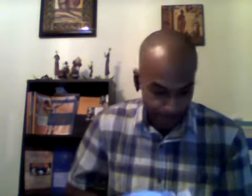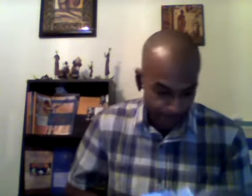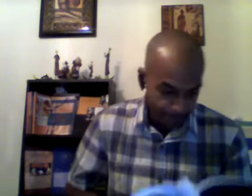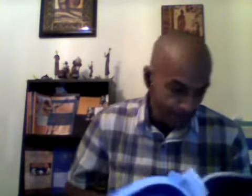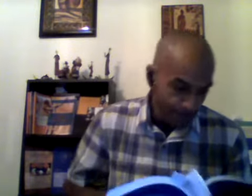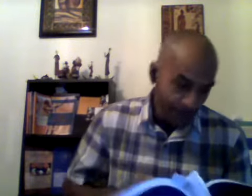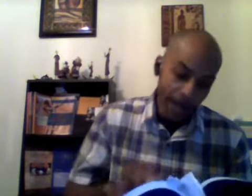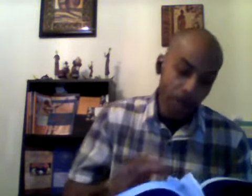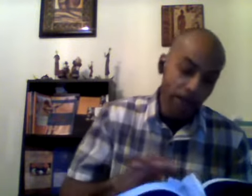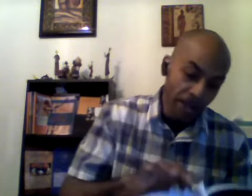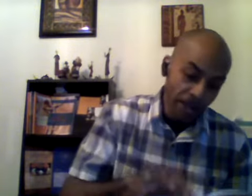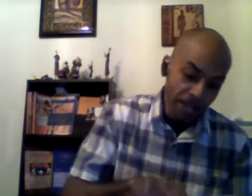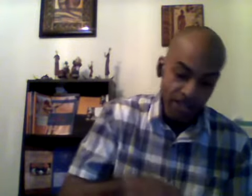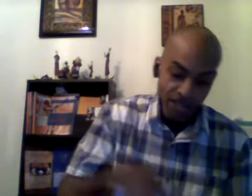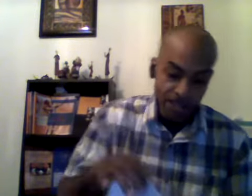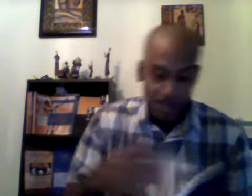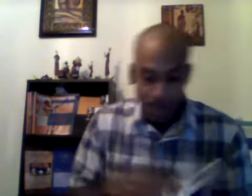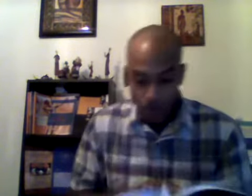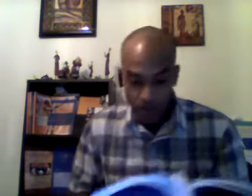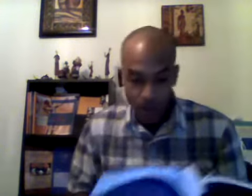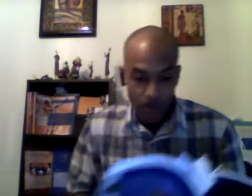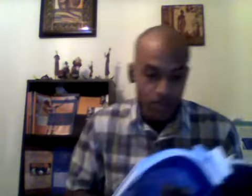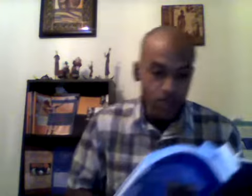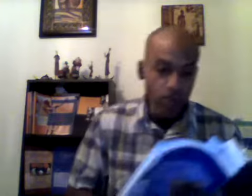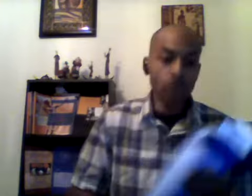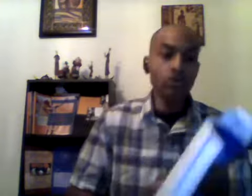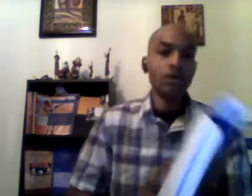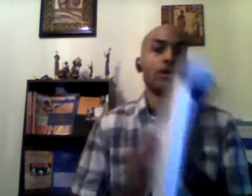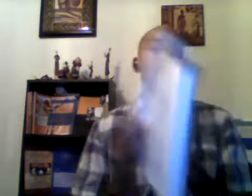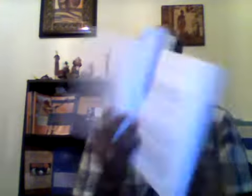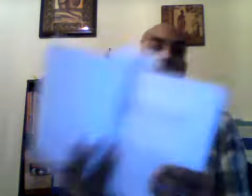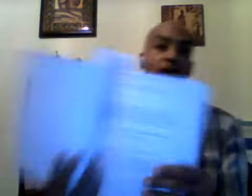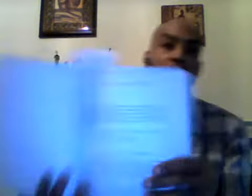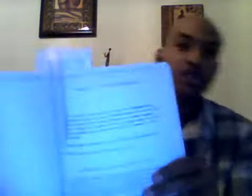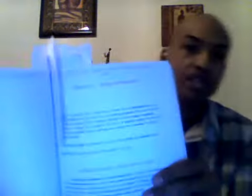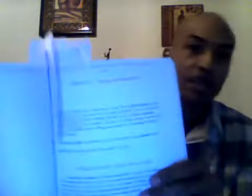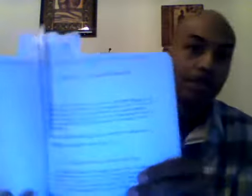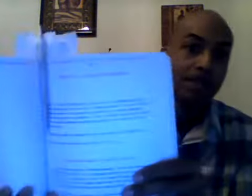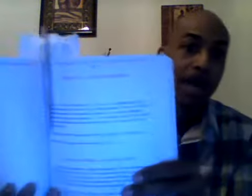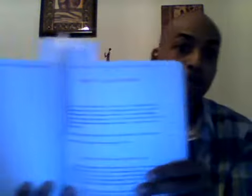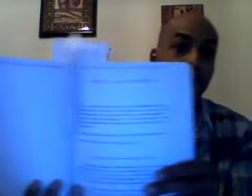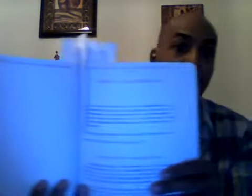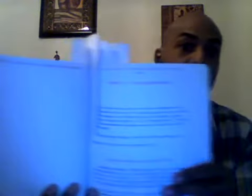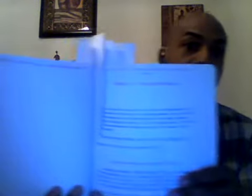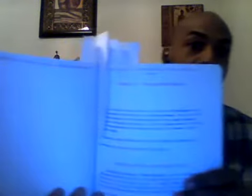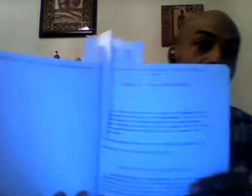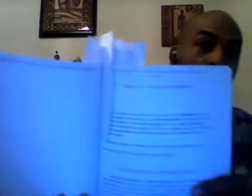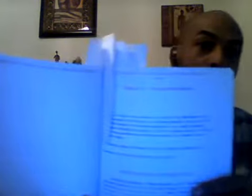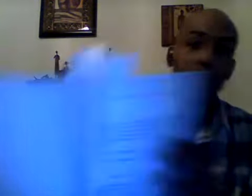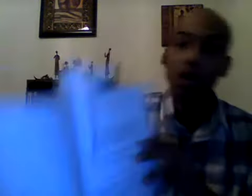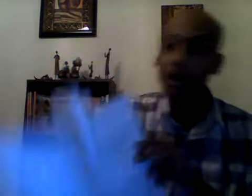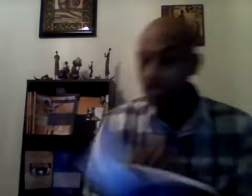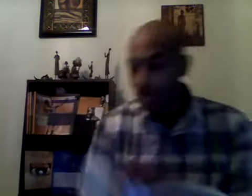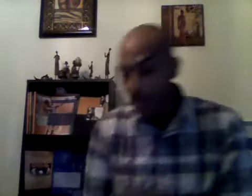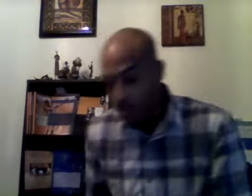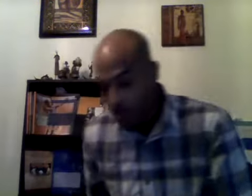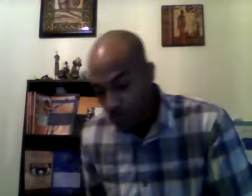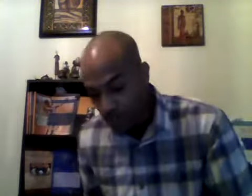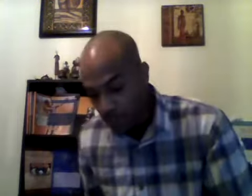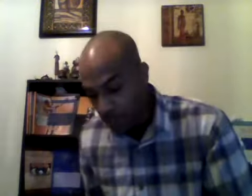our energy we go into the energy and metabolism we go into how you can